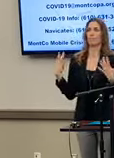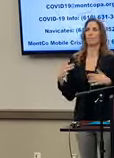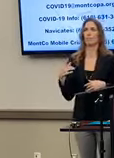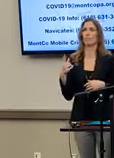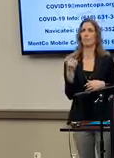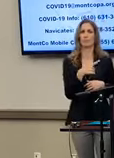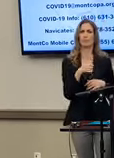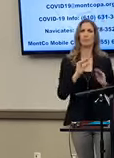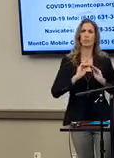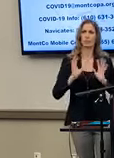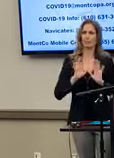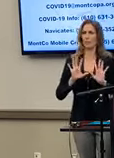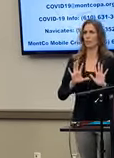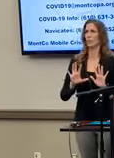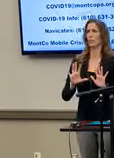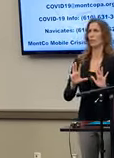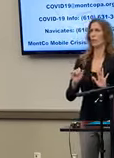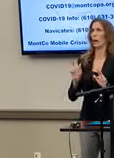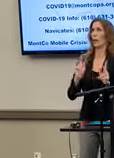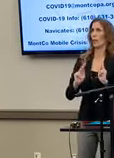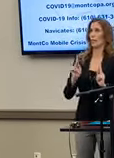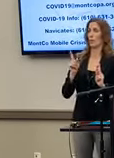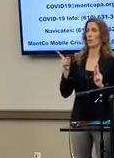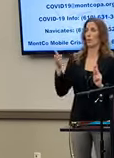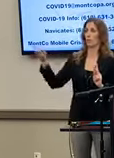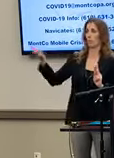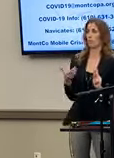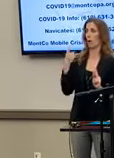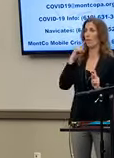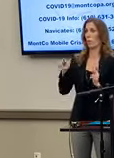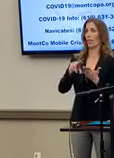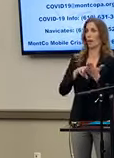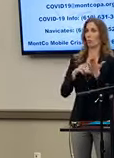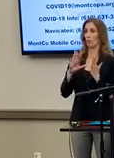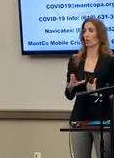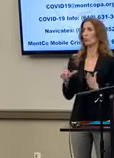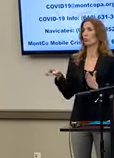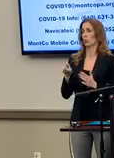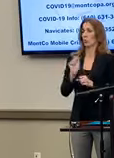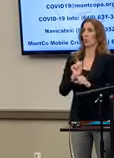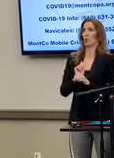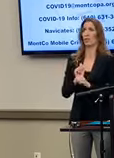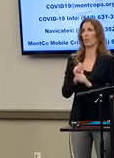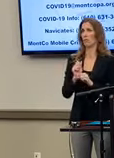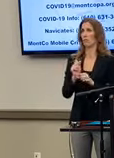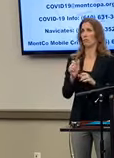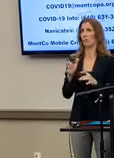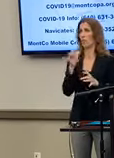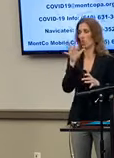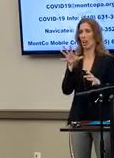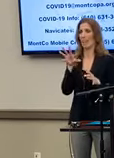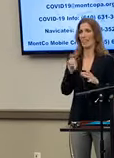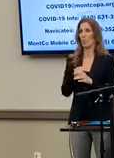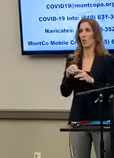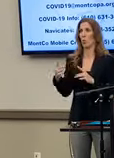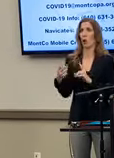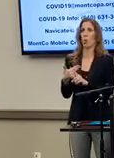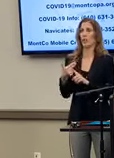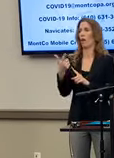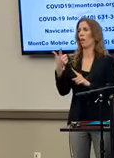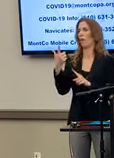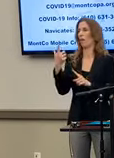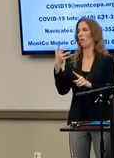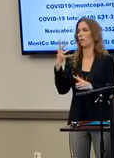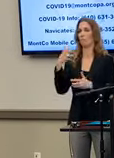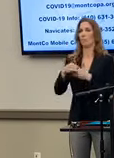And just so we're clear, so the folks that they bought in for the project are just everywhere. They're not even in one hotel or